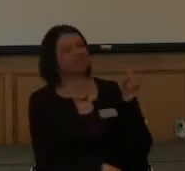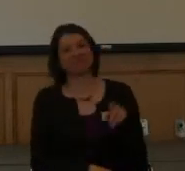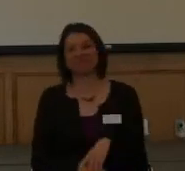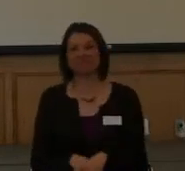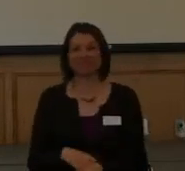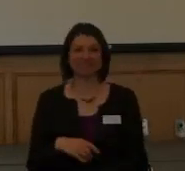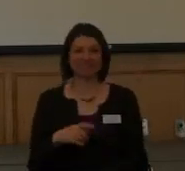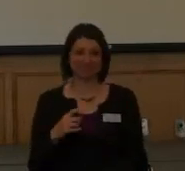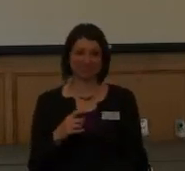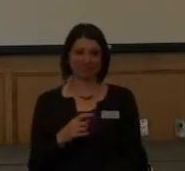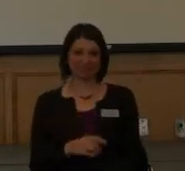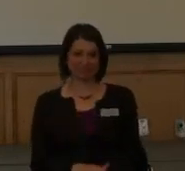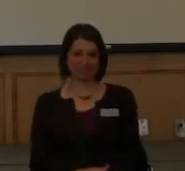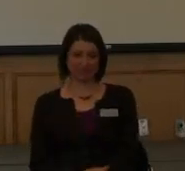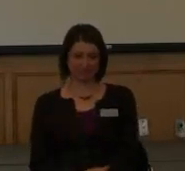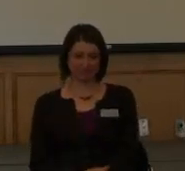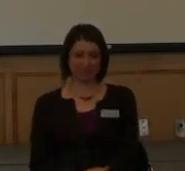library.